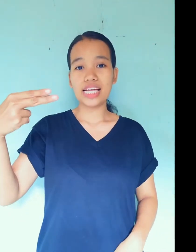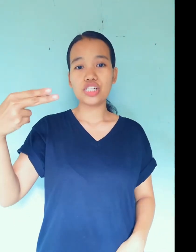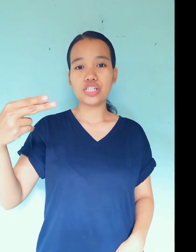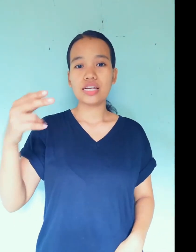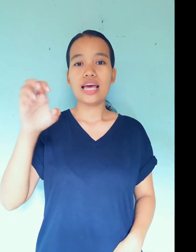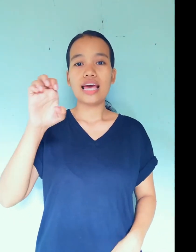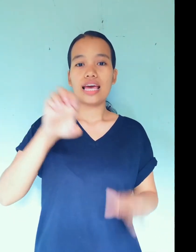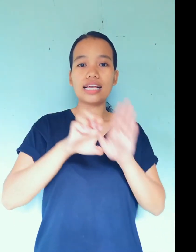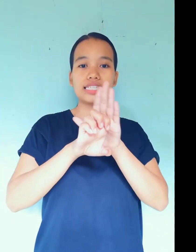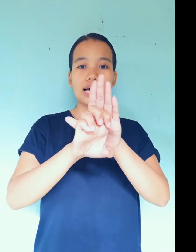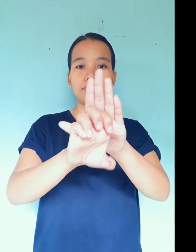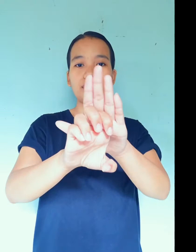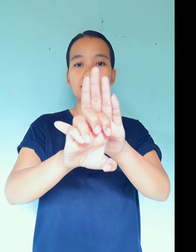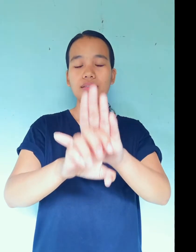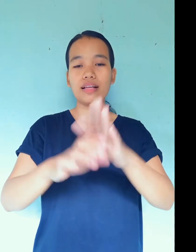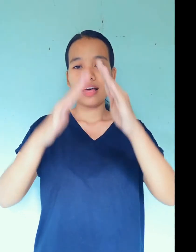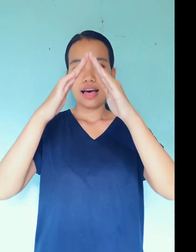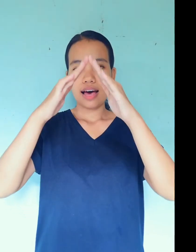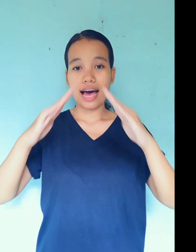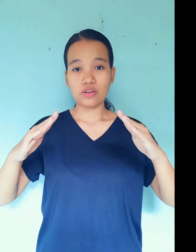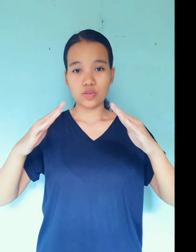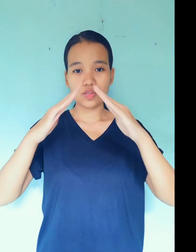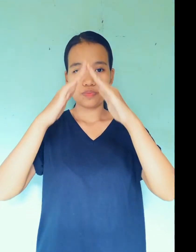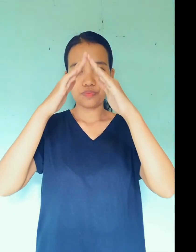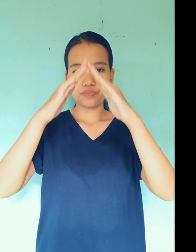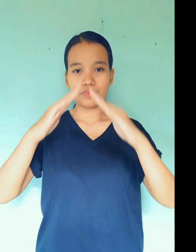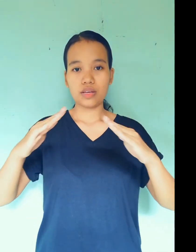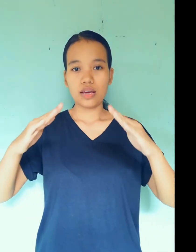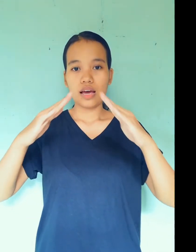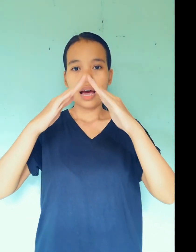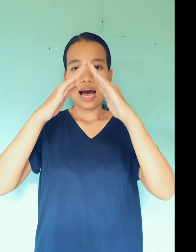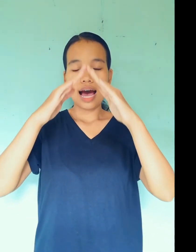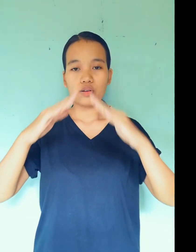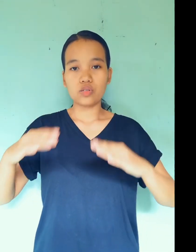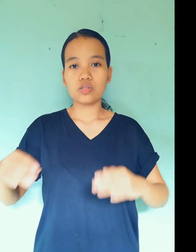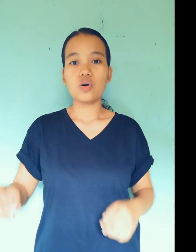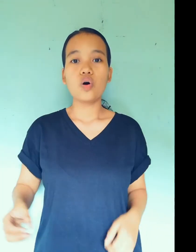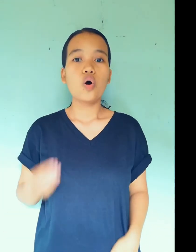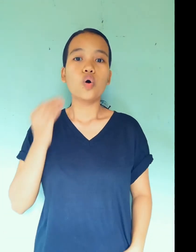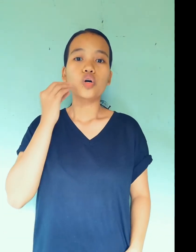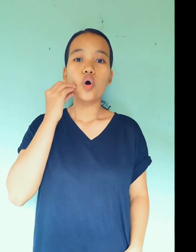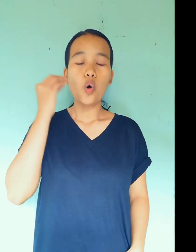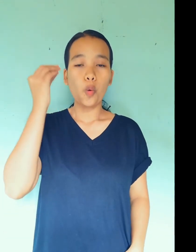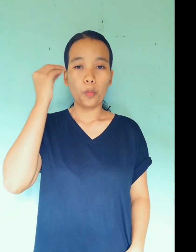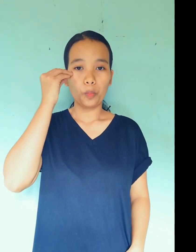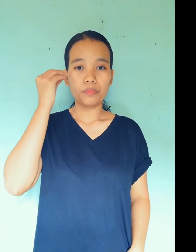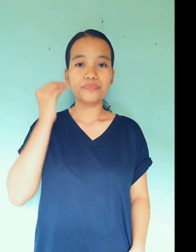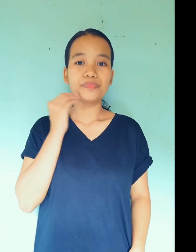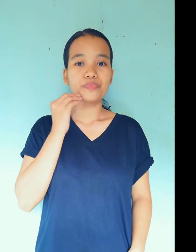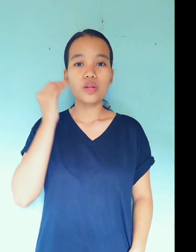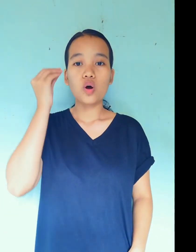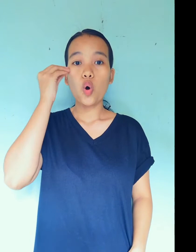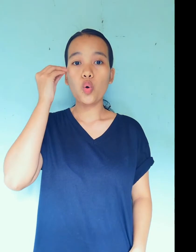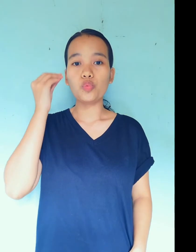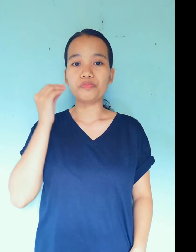H example, house. House or home. Home.